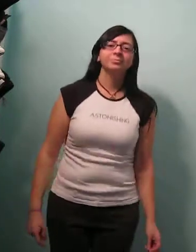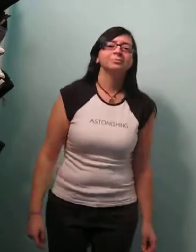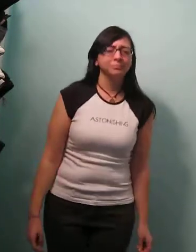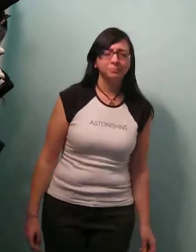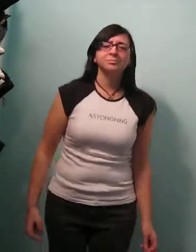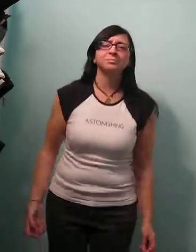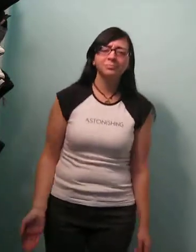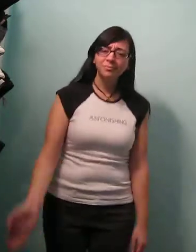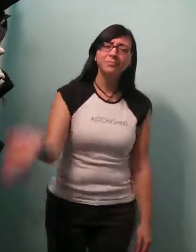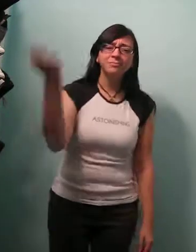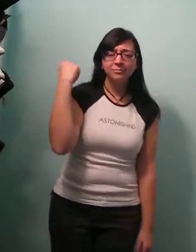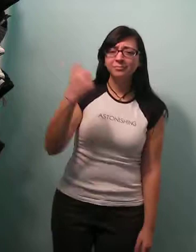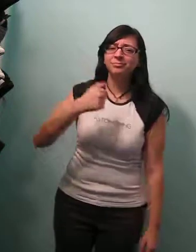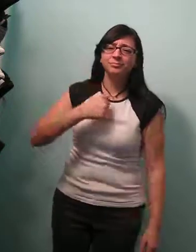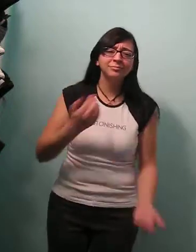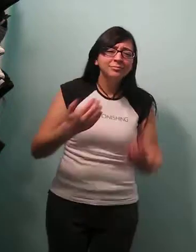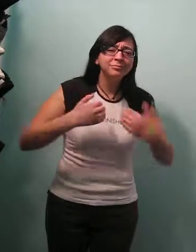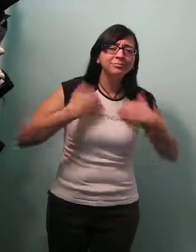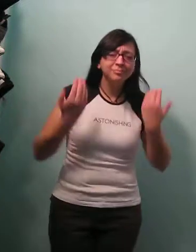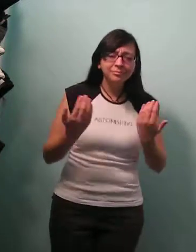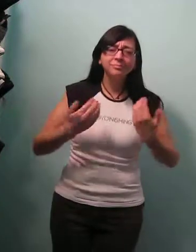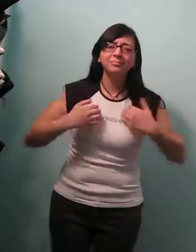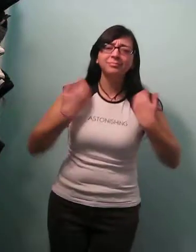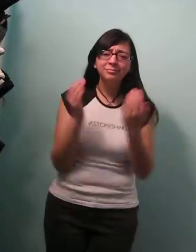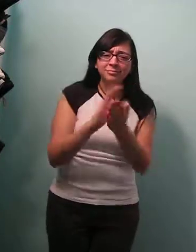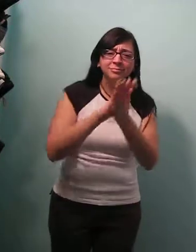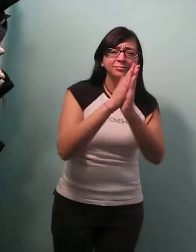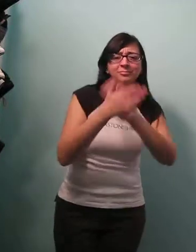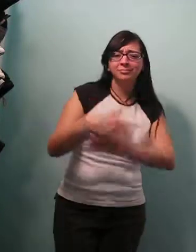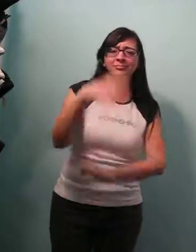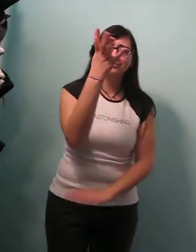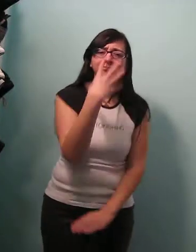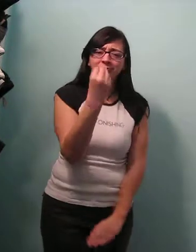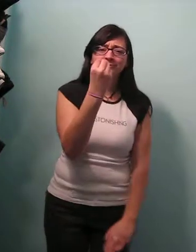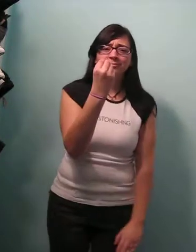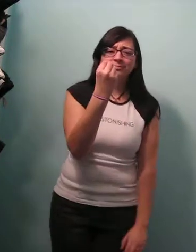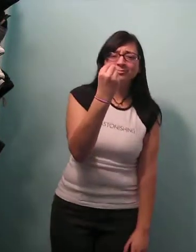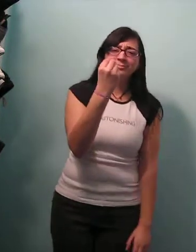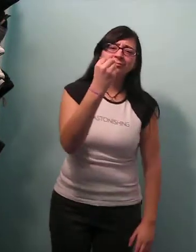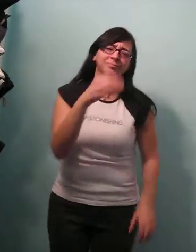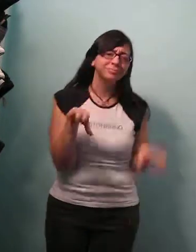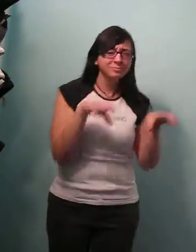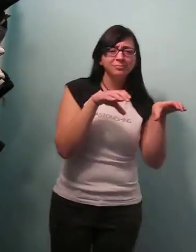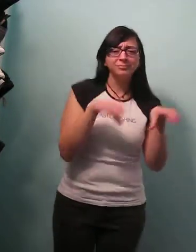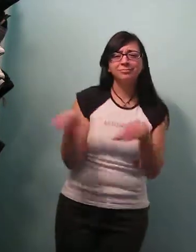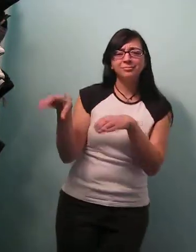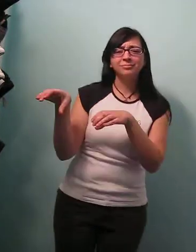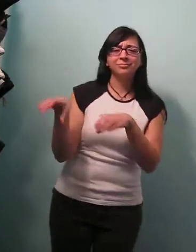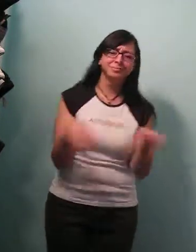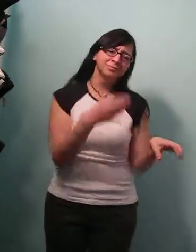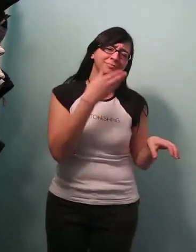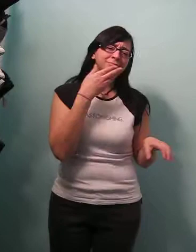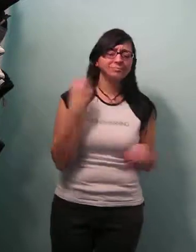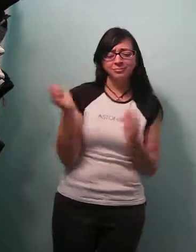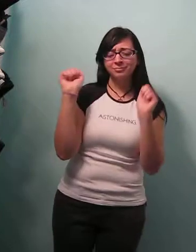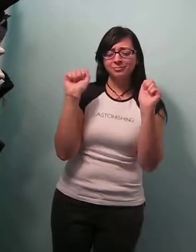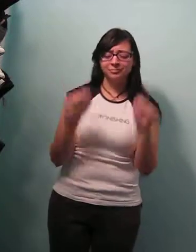I was a Teenage Werewolf by the Remus Lupins in